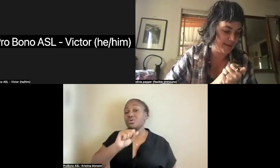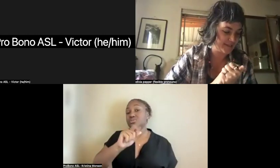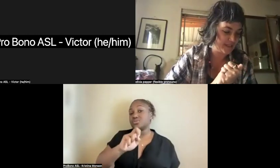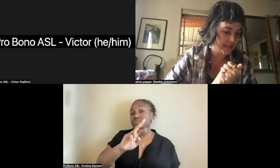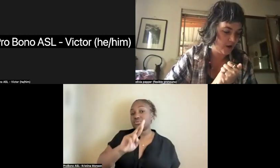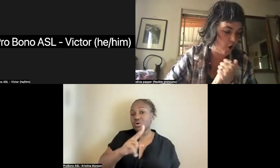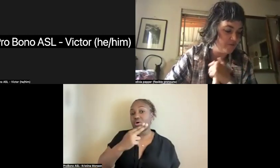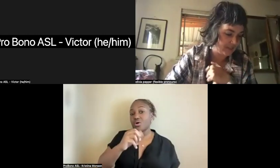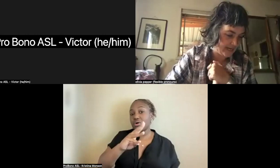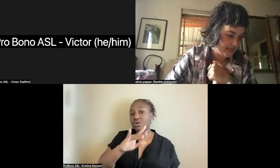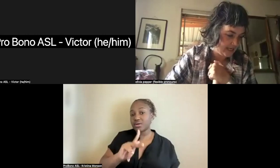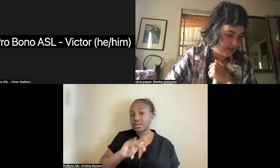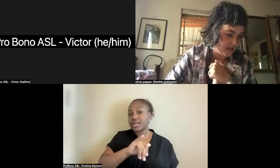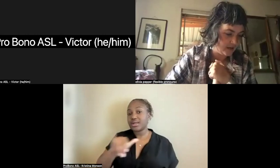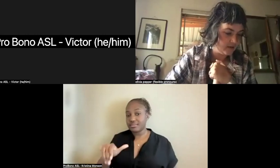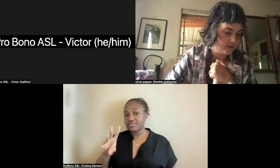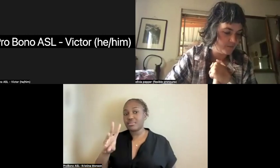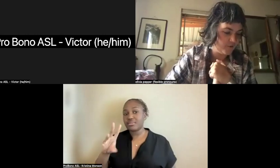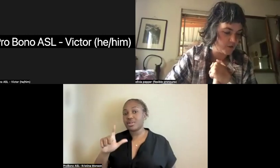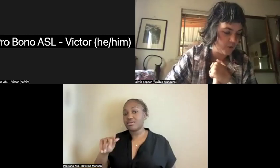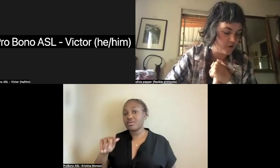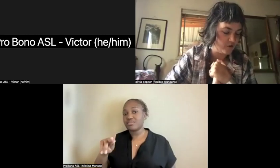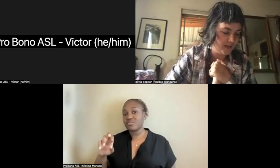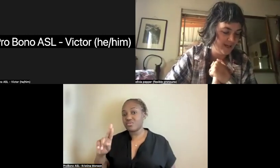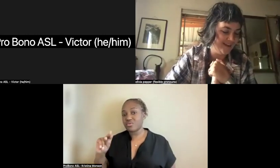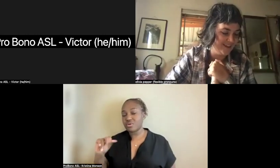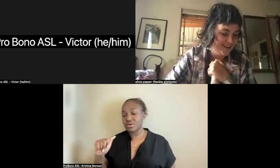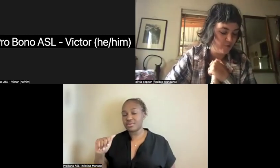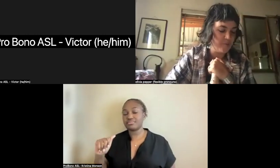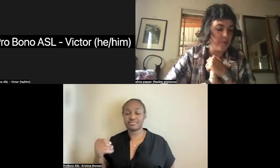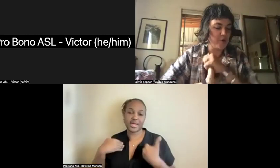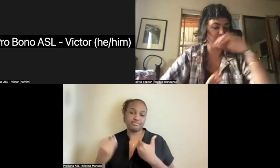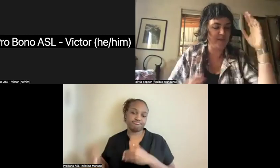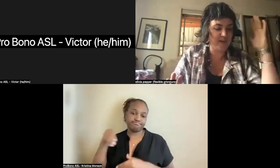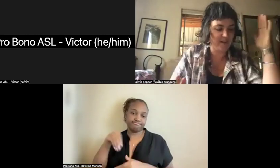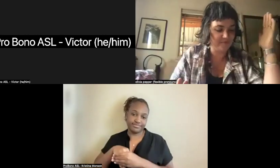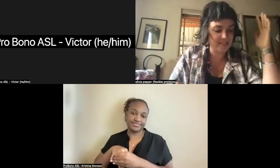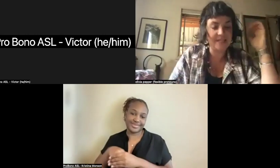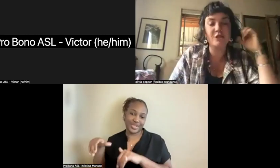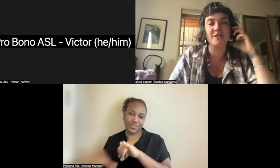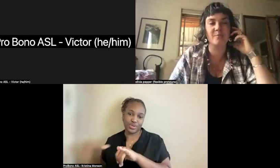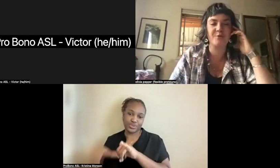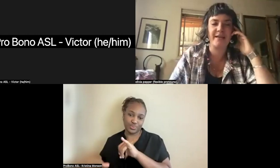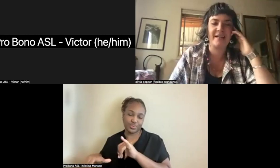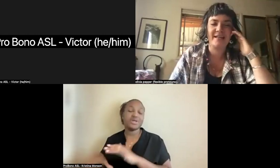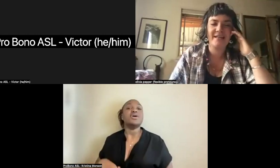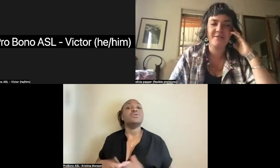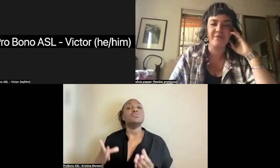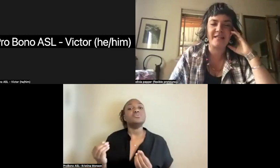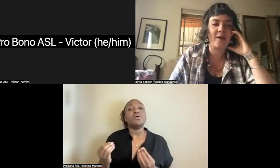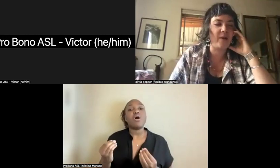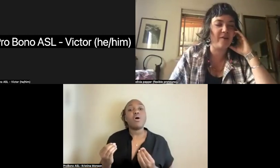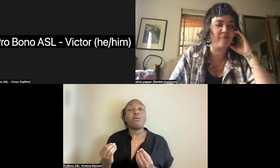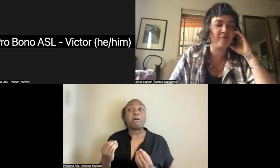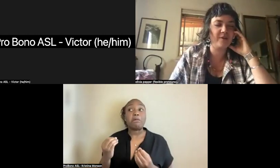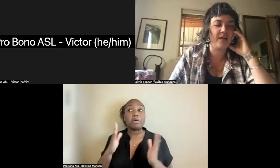and hopefully, uh, folks will remember the, um, distinctions between sort of